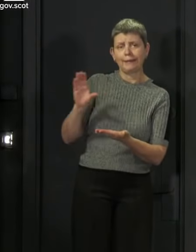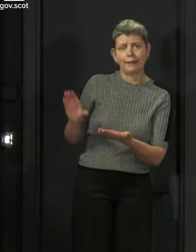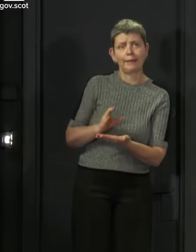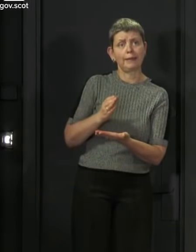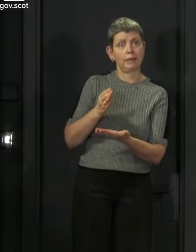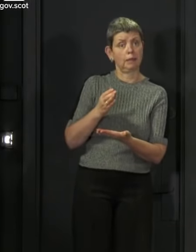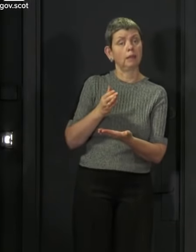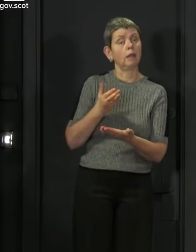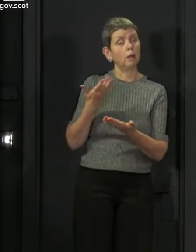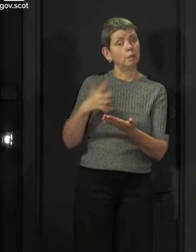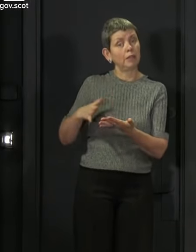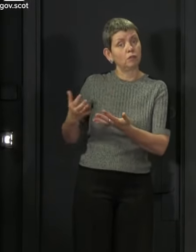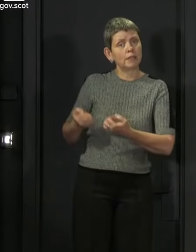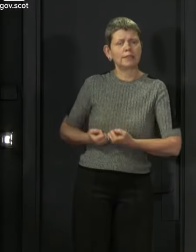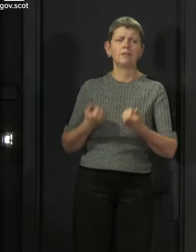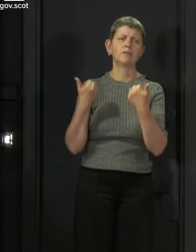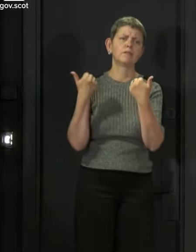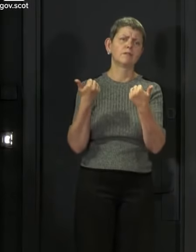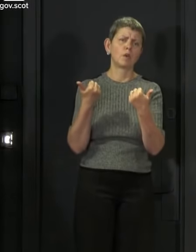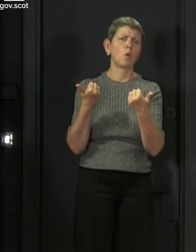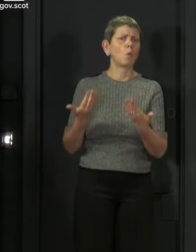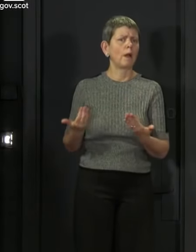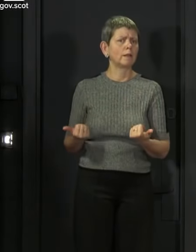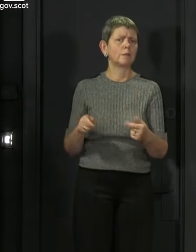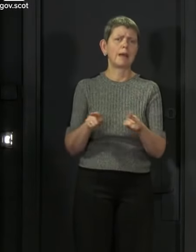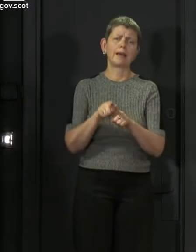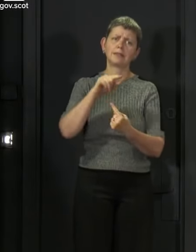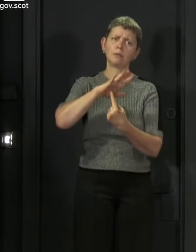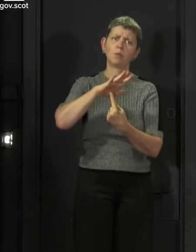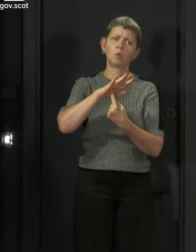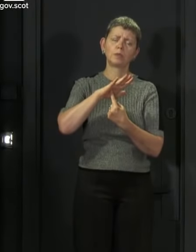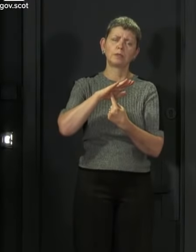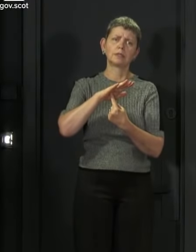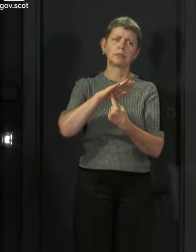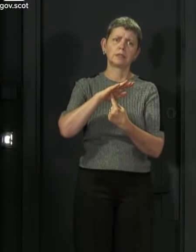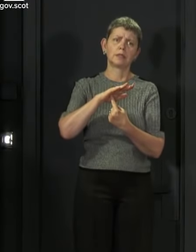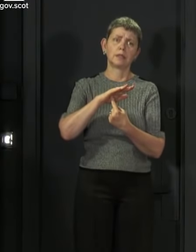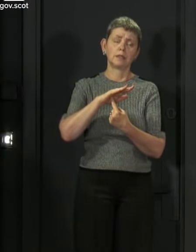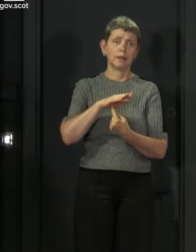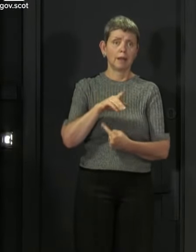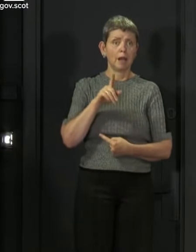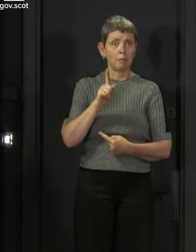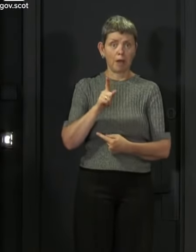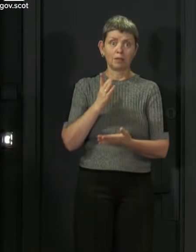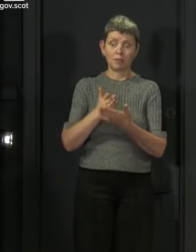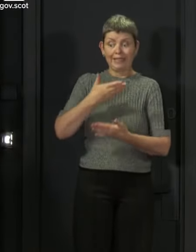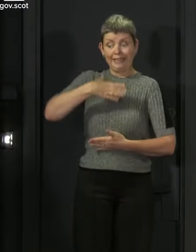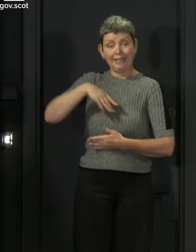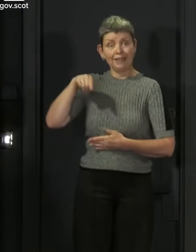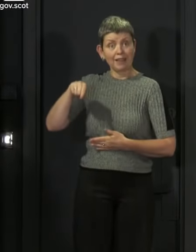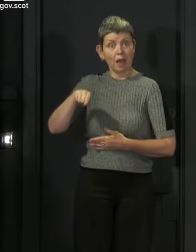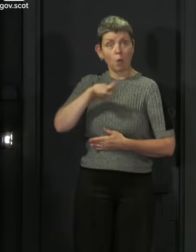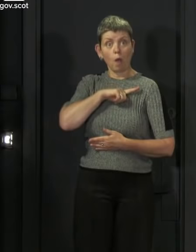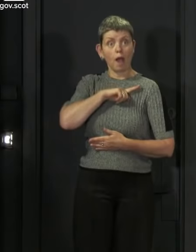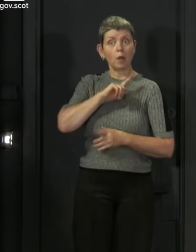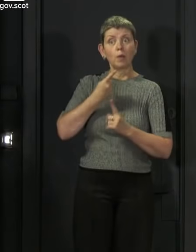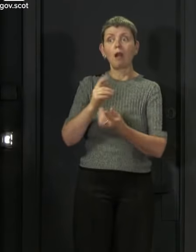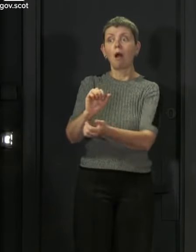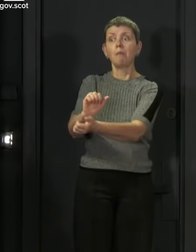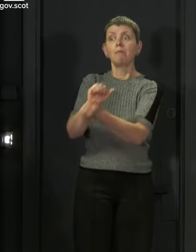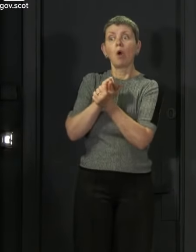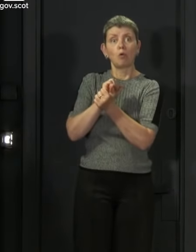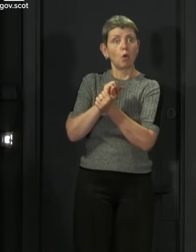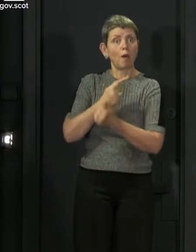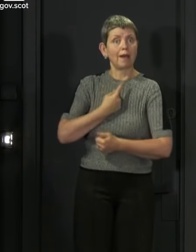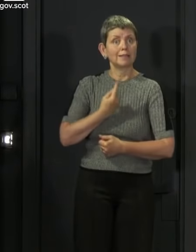we welcome and they are important and you know it's because we don't have the borrowing powers that we rely on the Treasury to use the borrowing powers